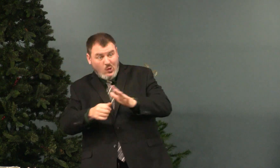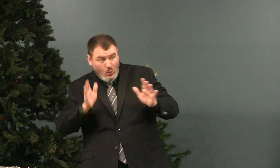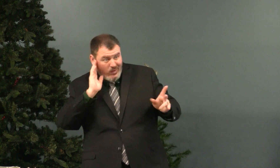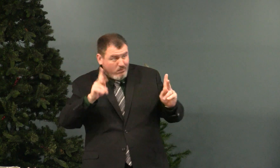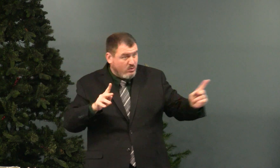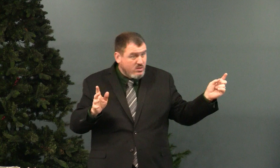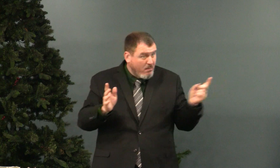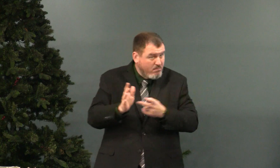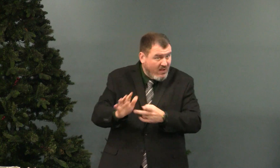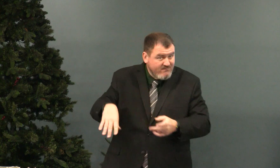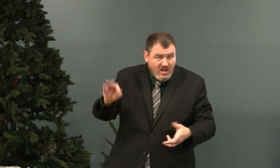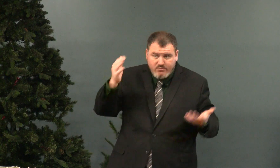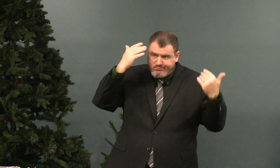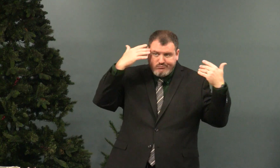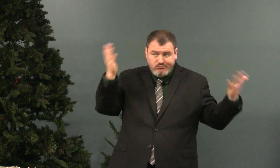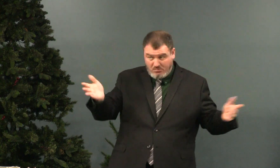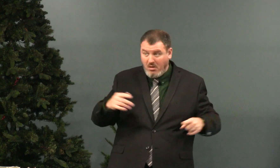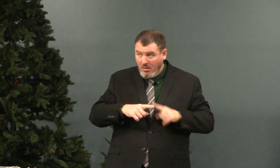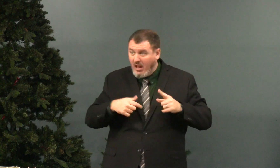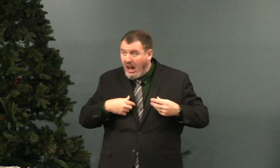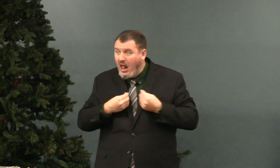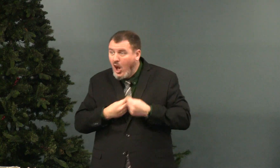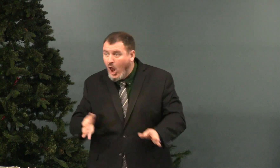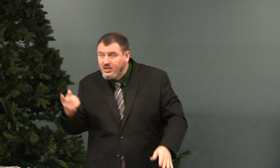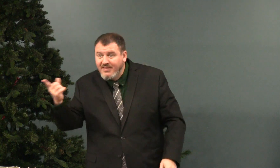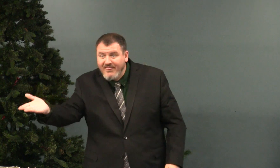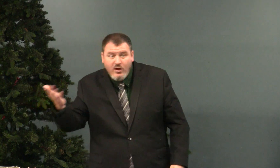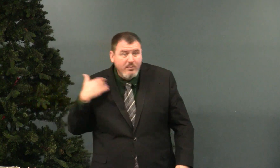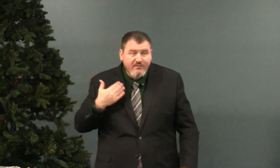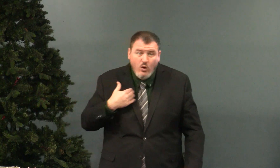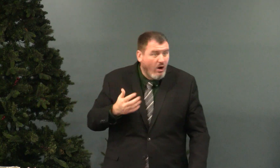to take it to the lost and found. I don't know whether people ever came back for it.